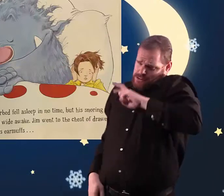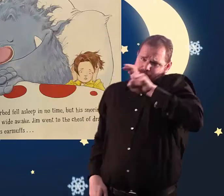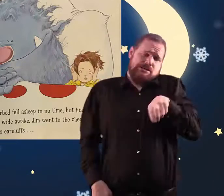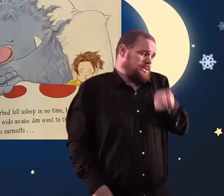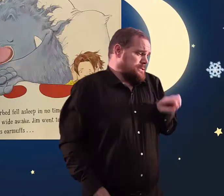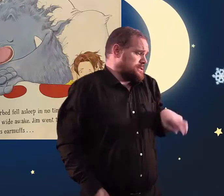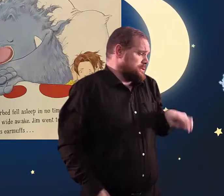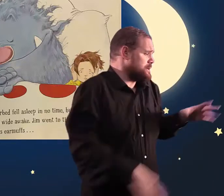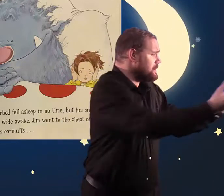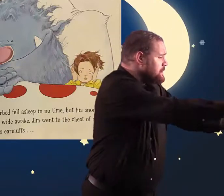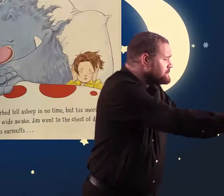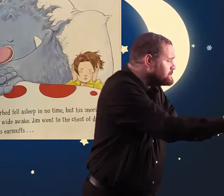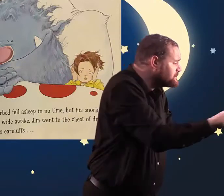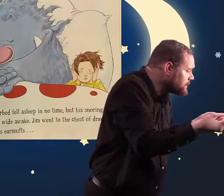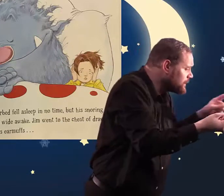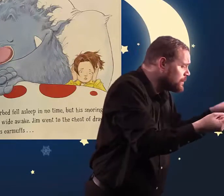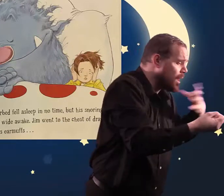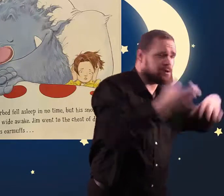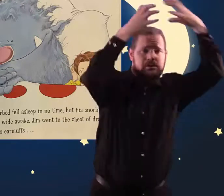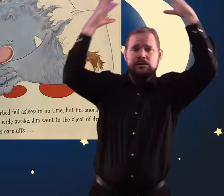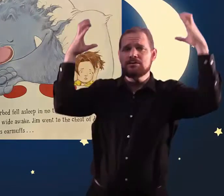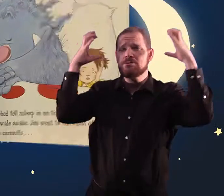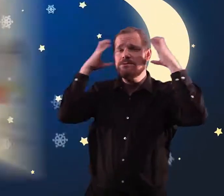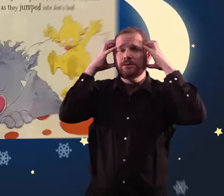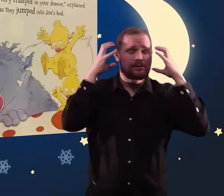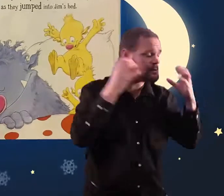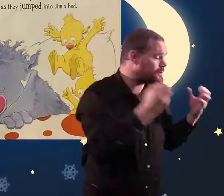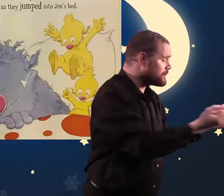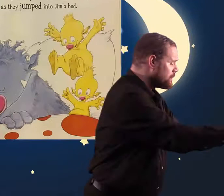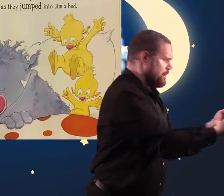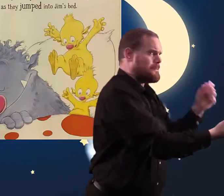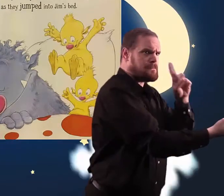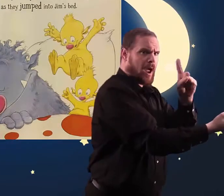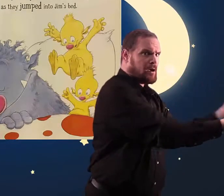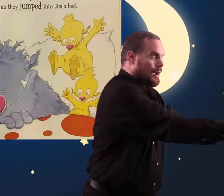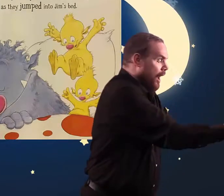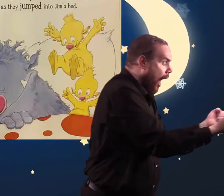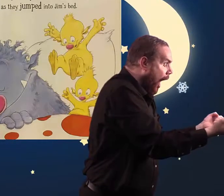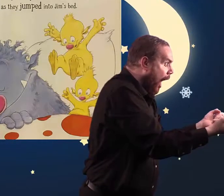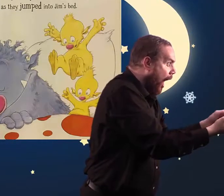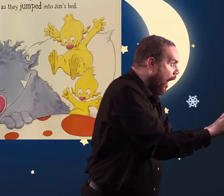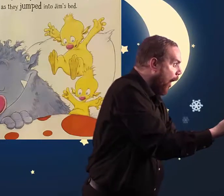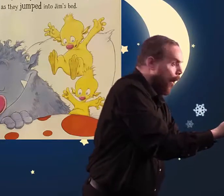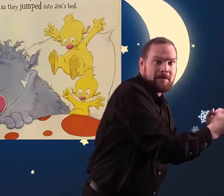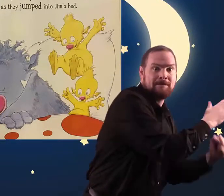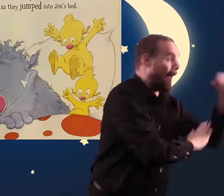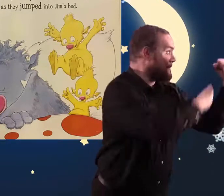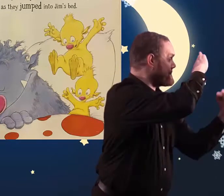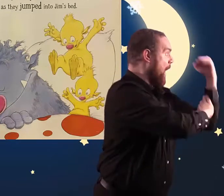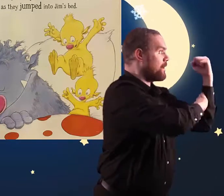Jim went to the chest of drawers to get his earmuffs. But when he opened